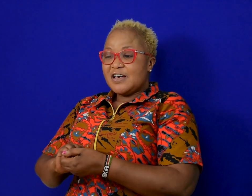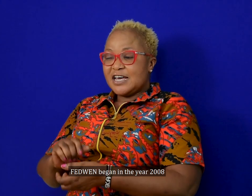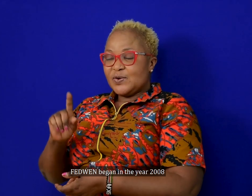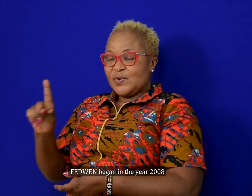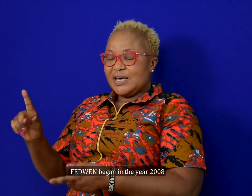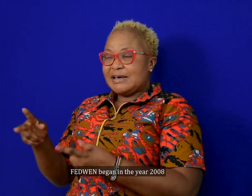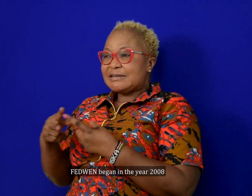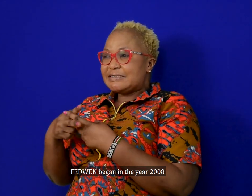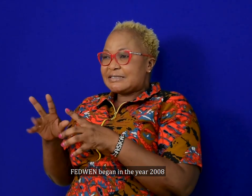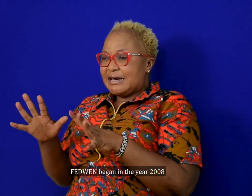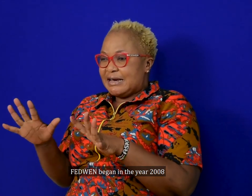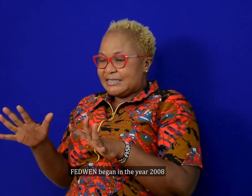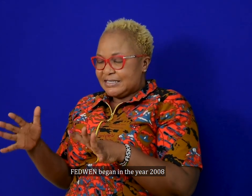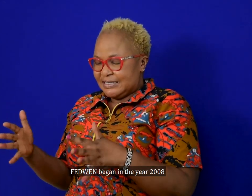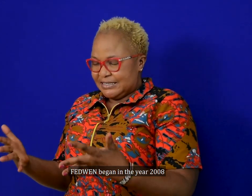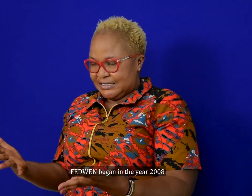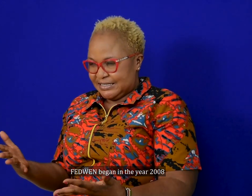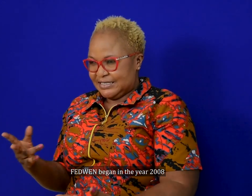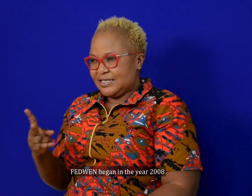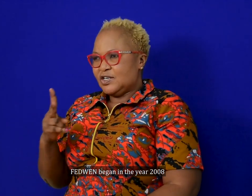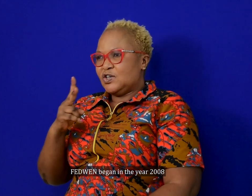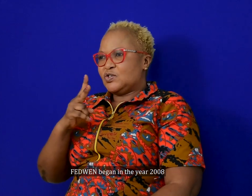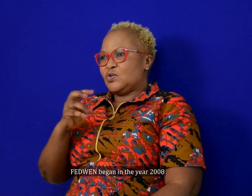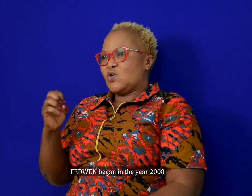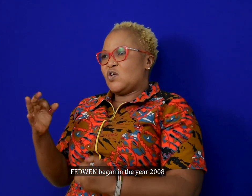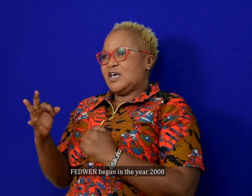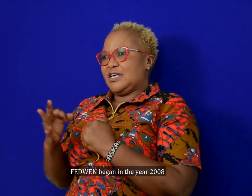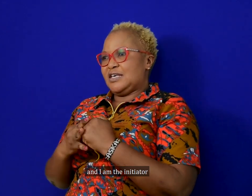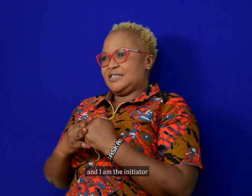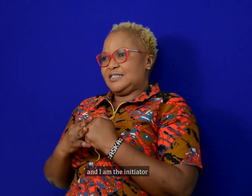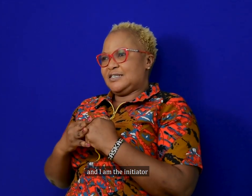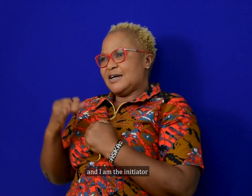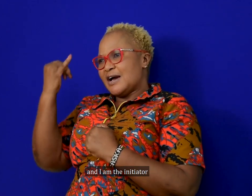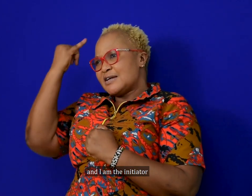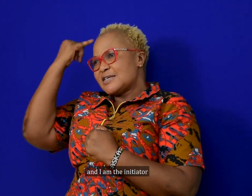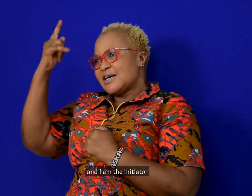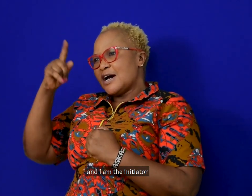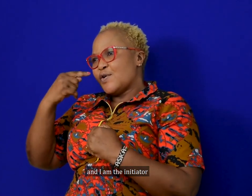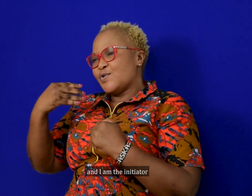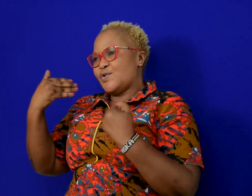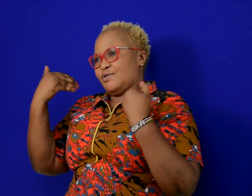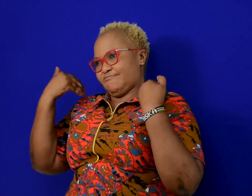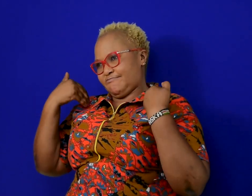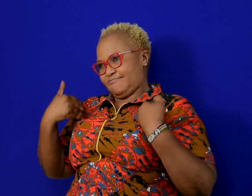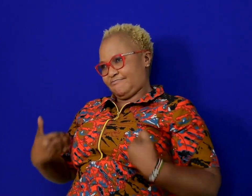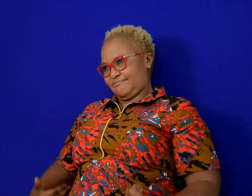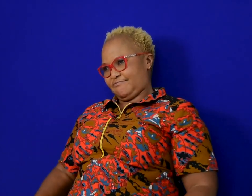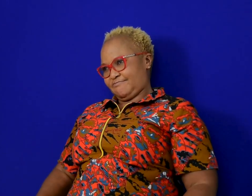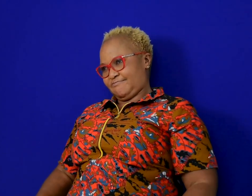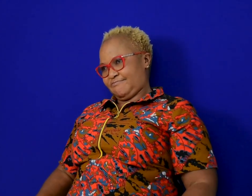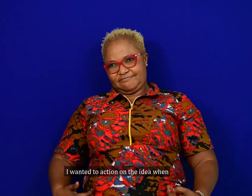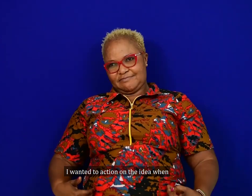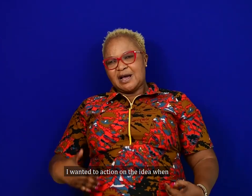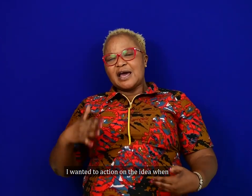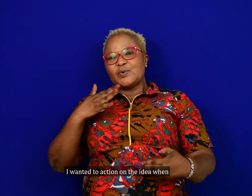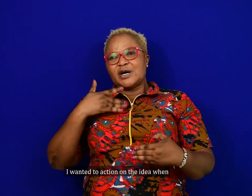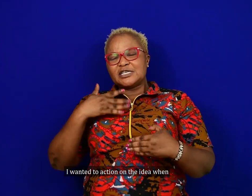FEDWIN began in the year 2008, and I am the initiator. I wanted to action